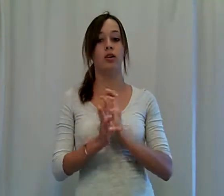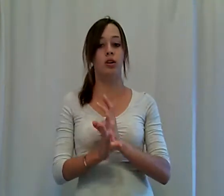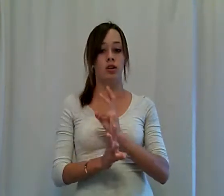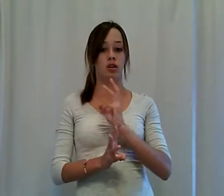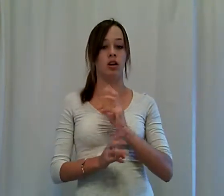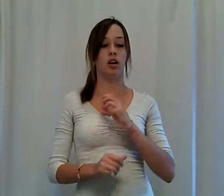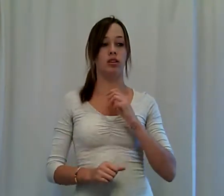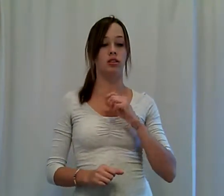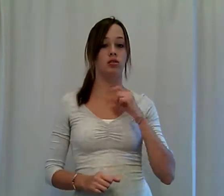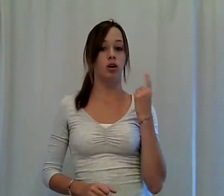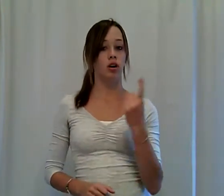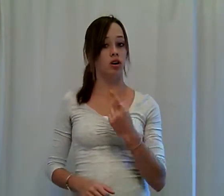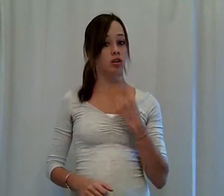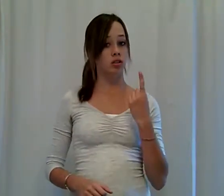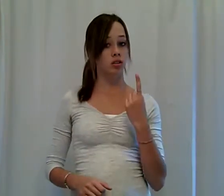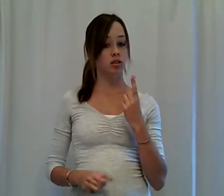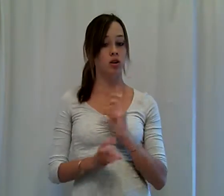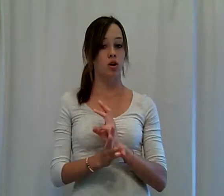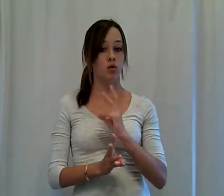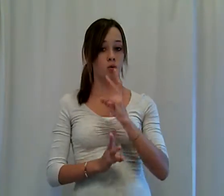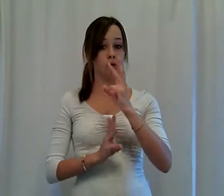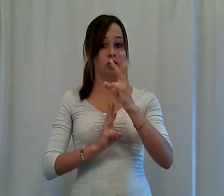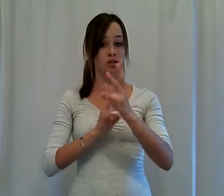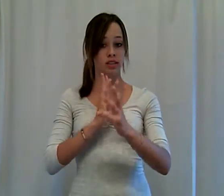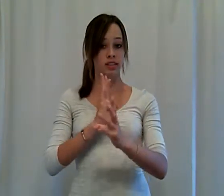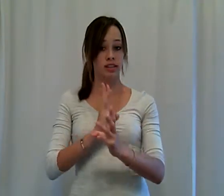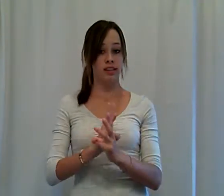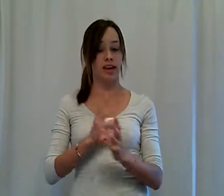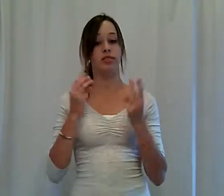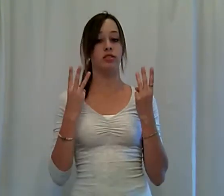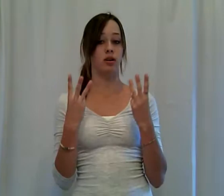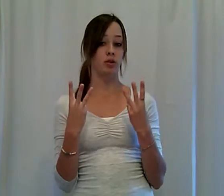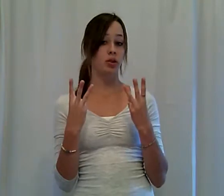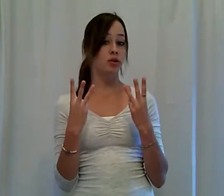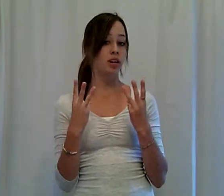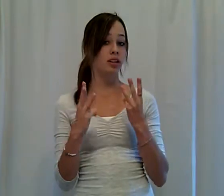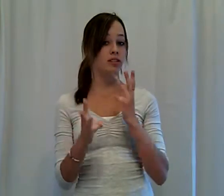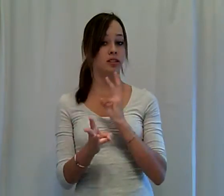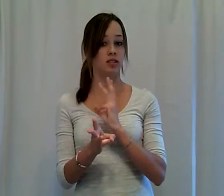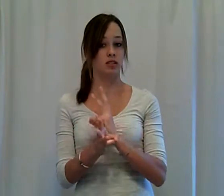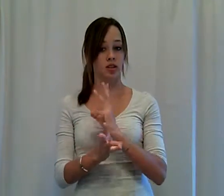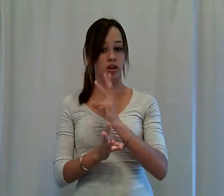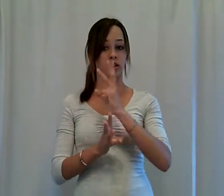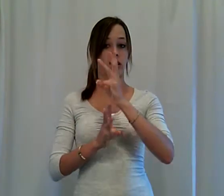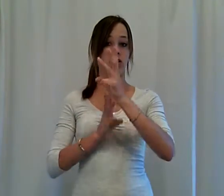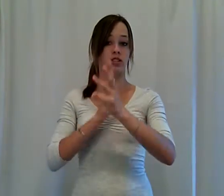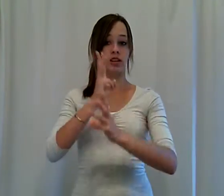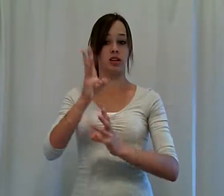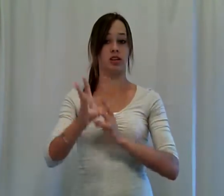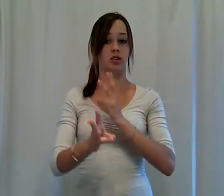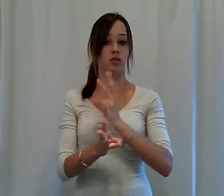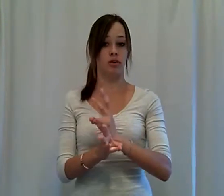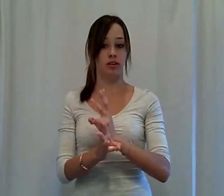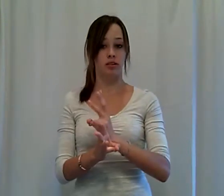you can do all worlds like that. They're W hands that start and just kind of go around.